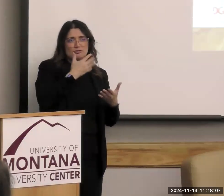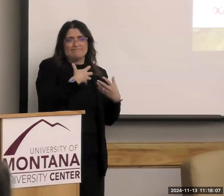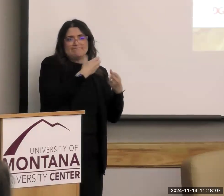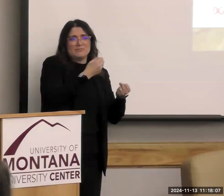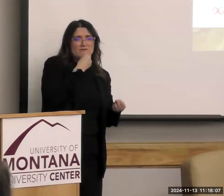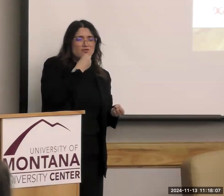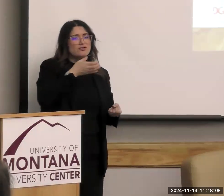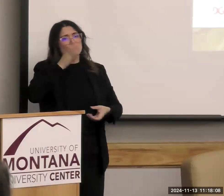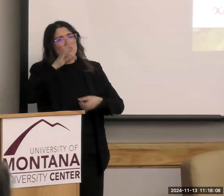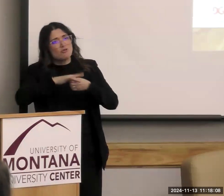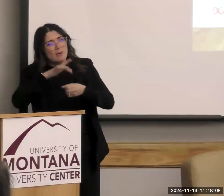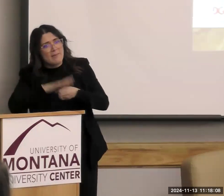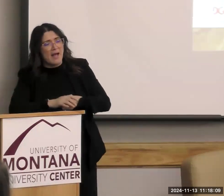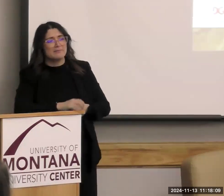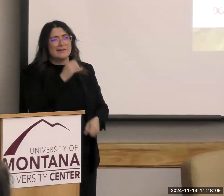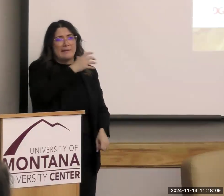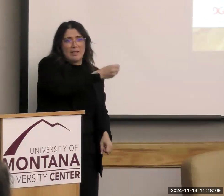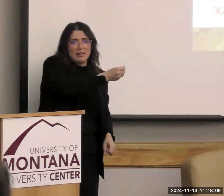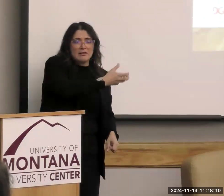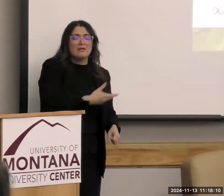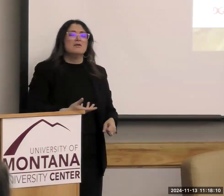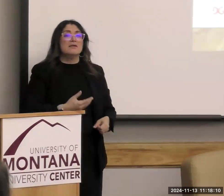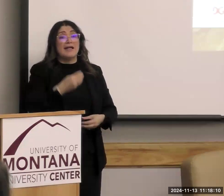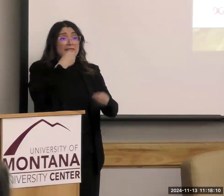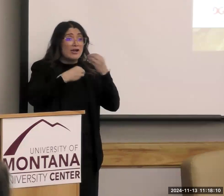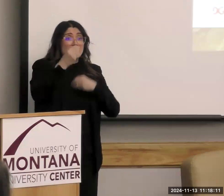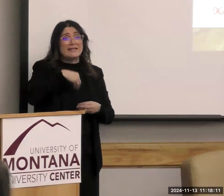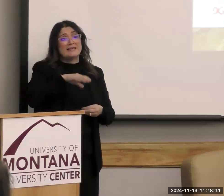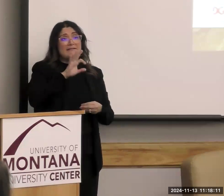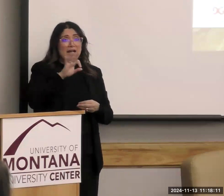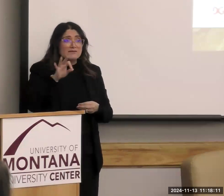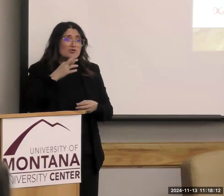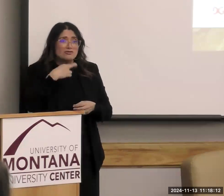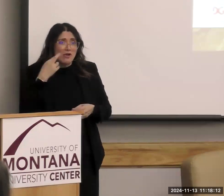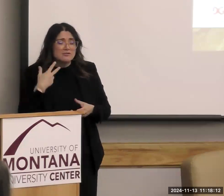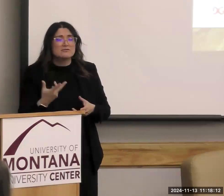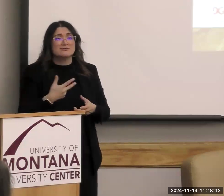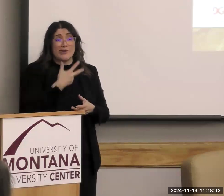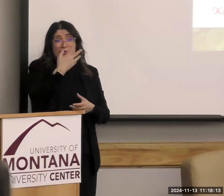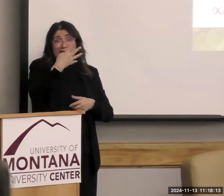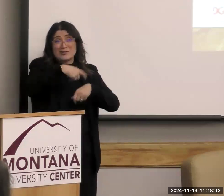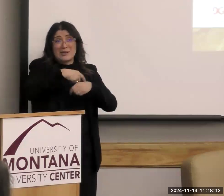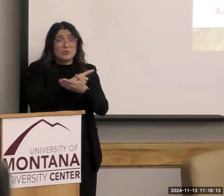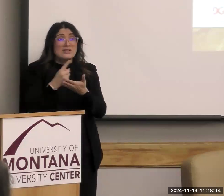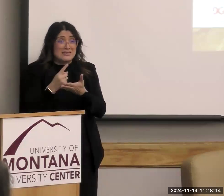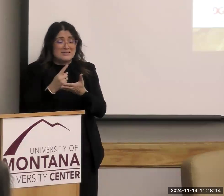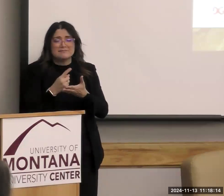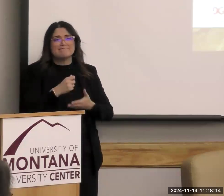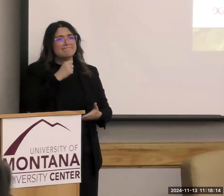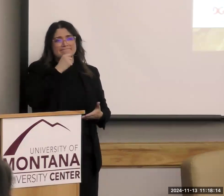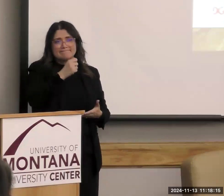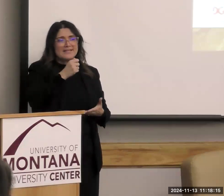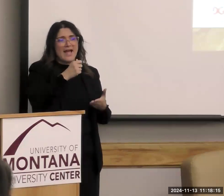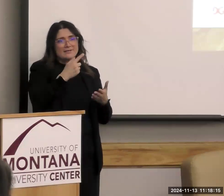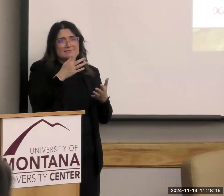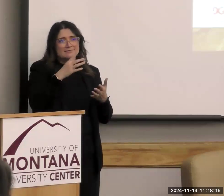pop instead of drinking milk. And they're eating at fast food restaurants three or four times a week instead of as a once